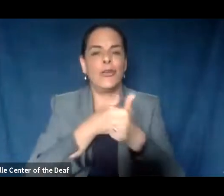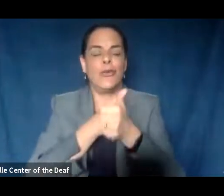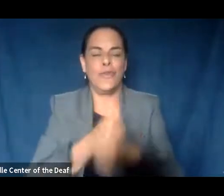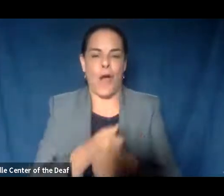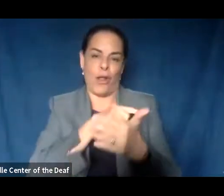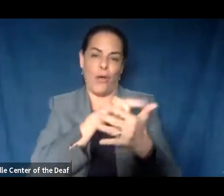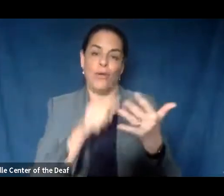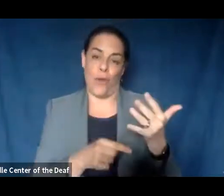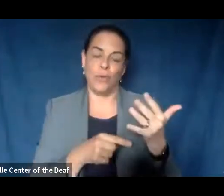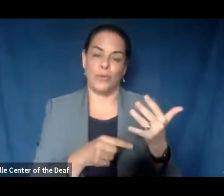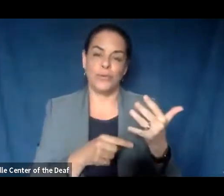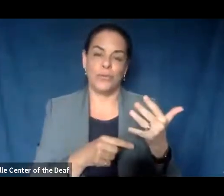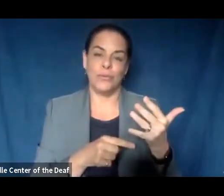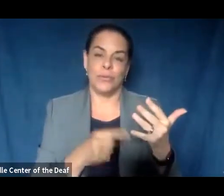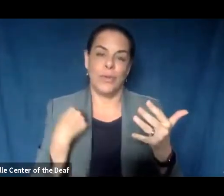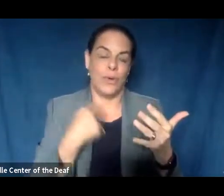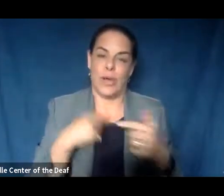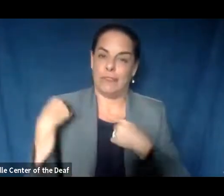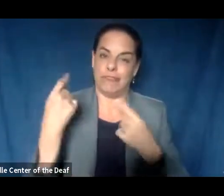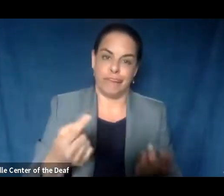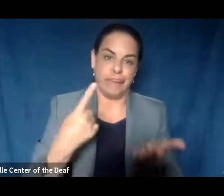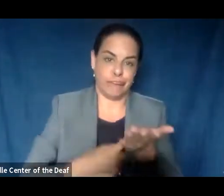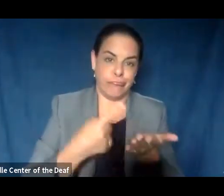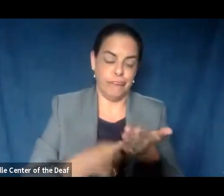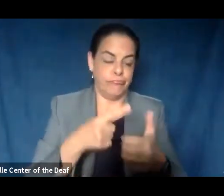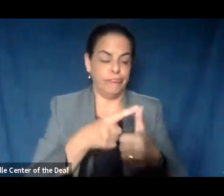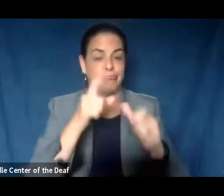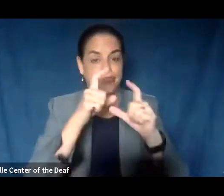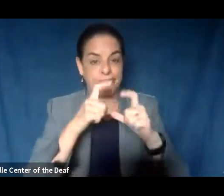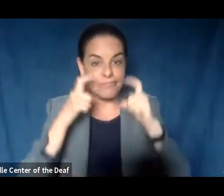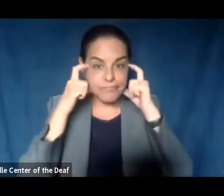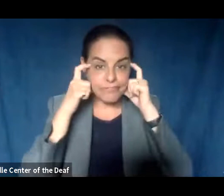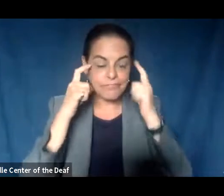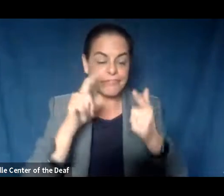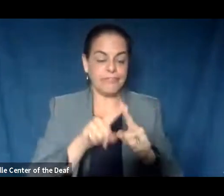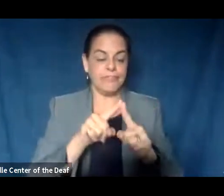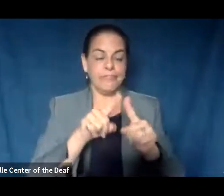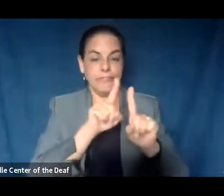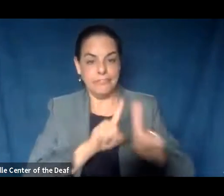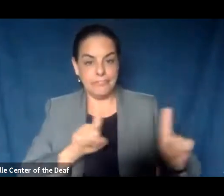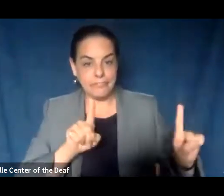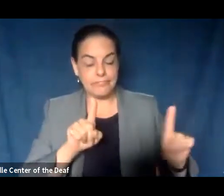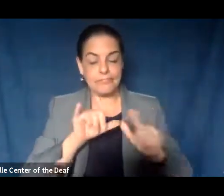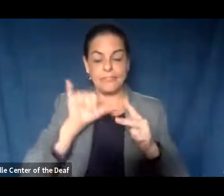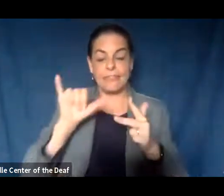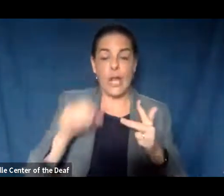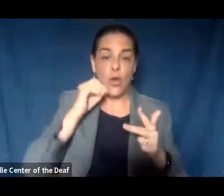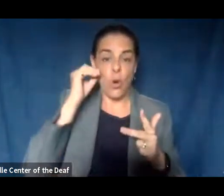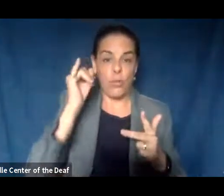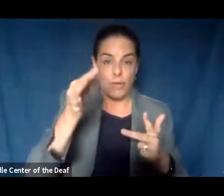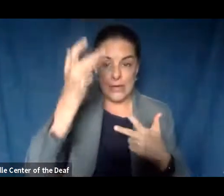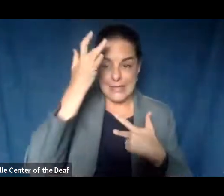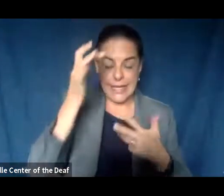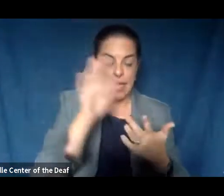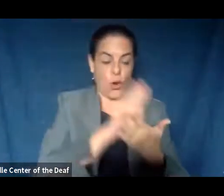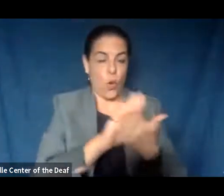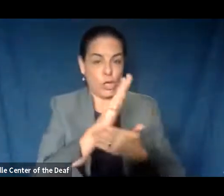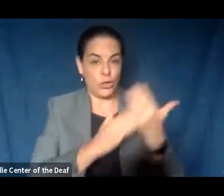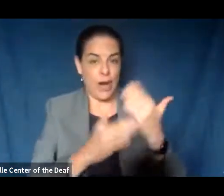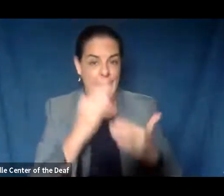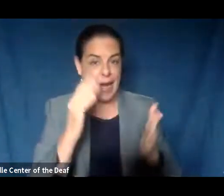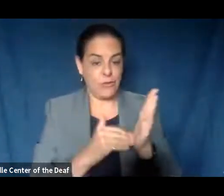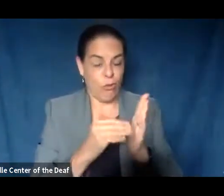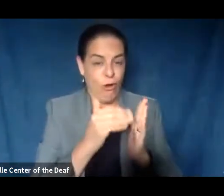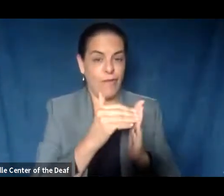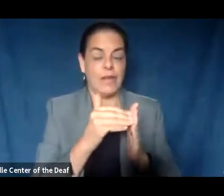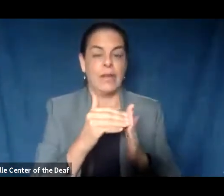principles that we've talked about. Wearing a mask, social distancing, staying home if you're sick, washing your hands regularly and